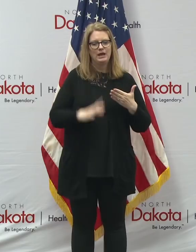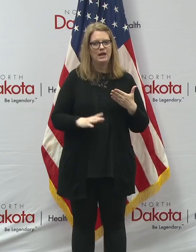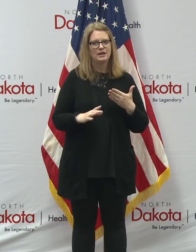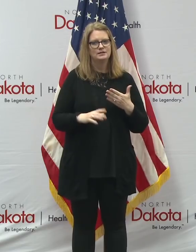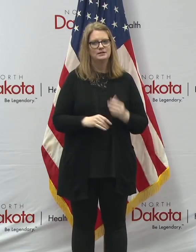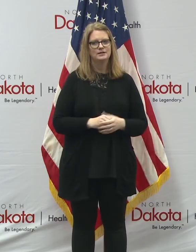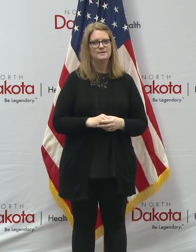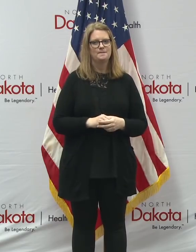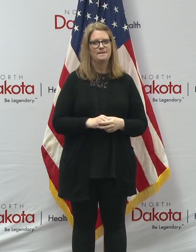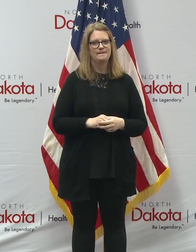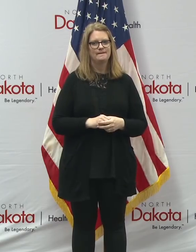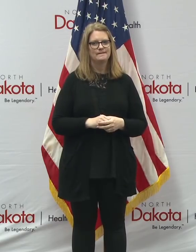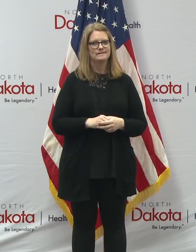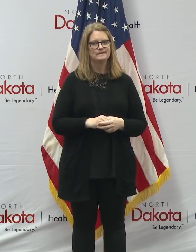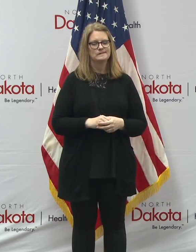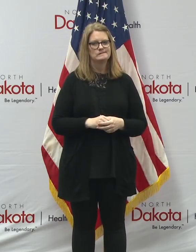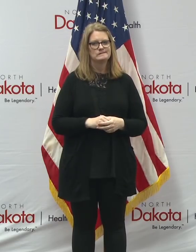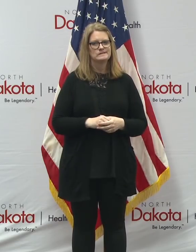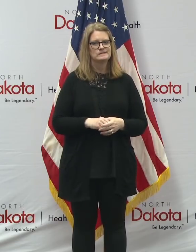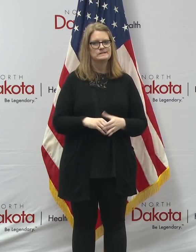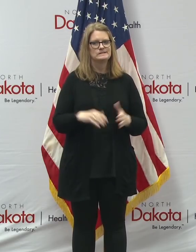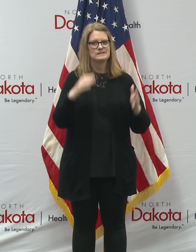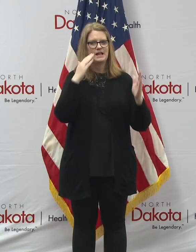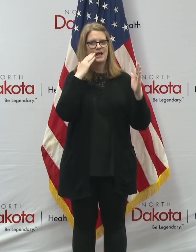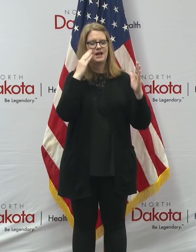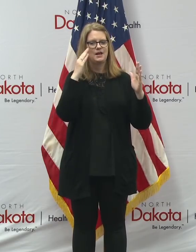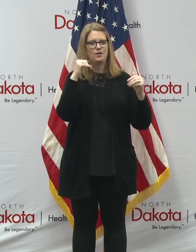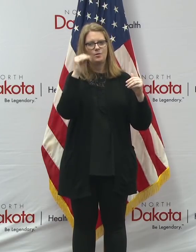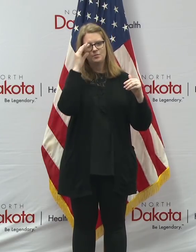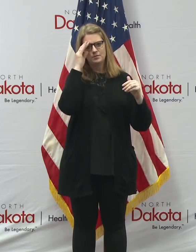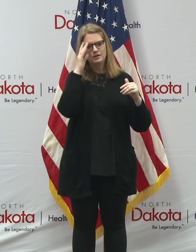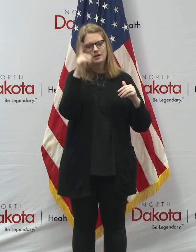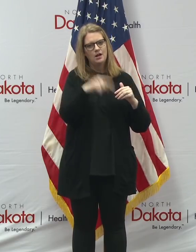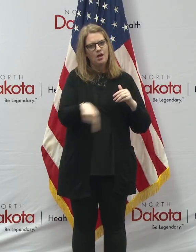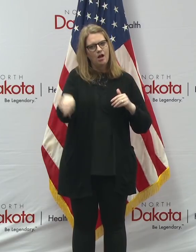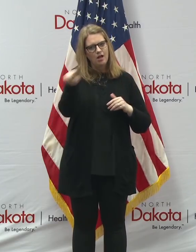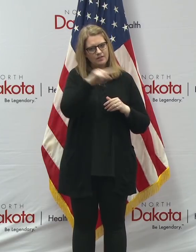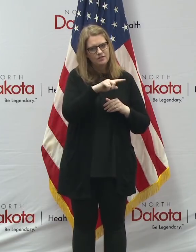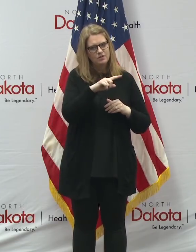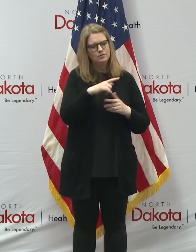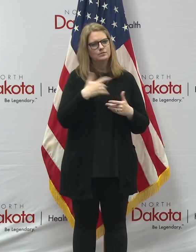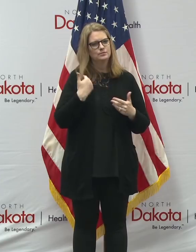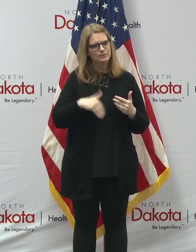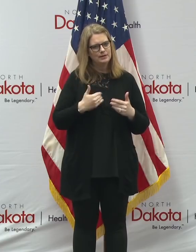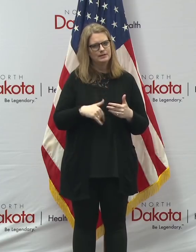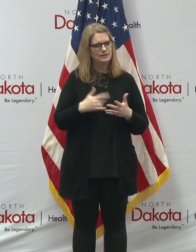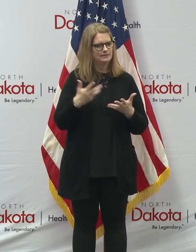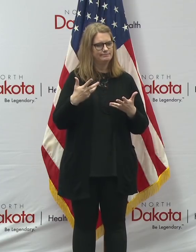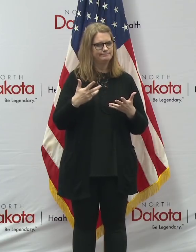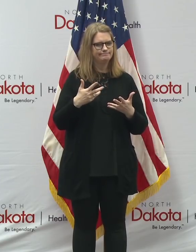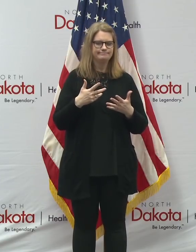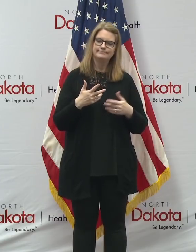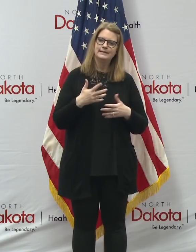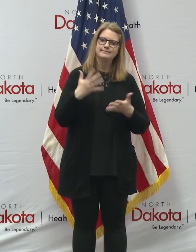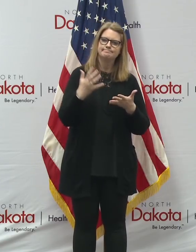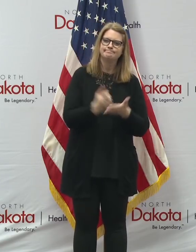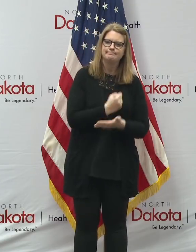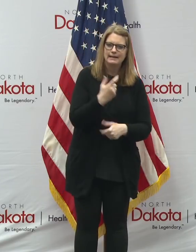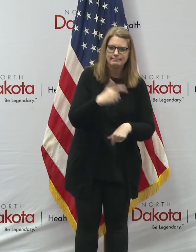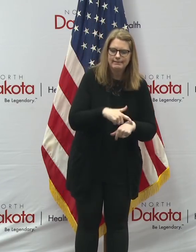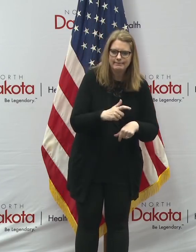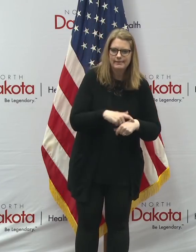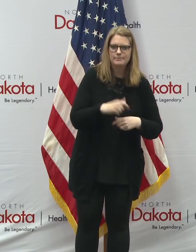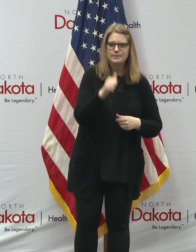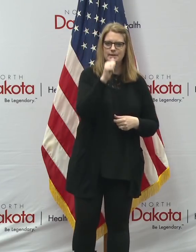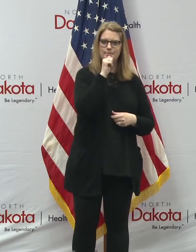I hope that everybody has got, uh, taking the time to be, uh, patient with the fact that we have